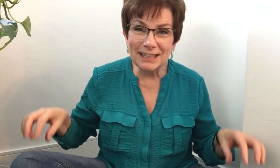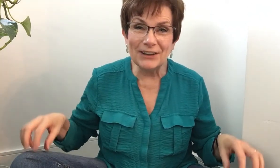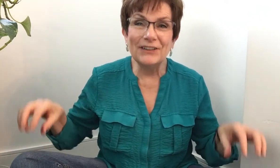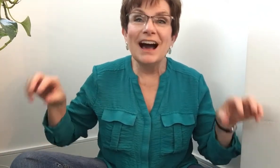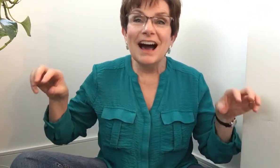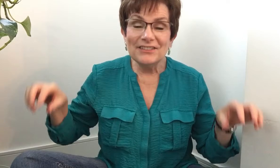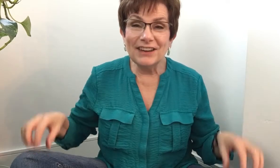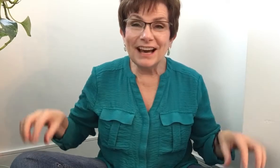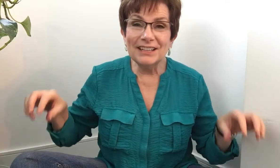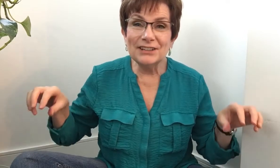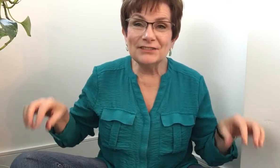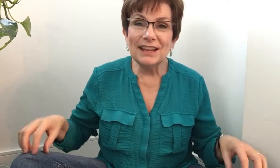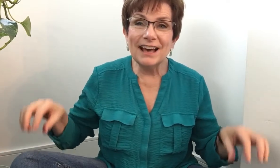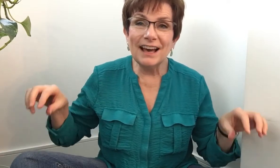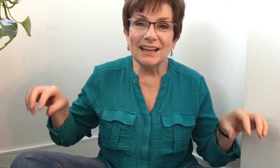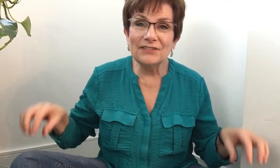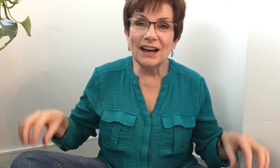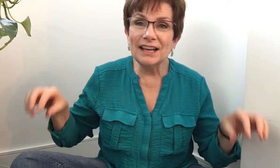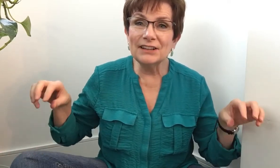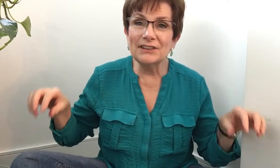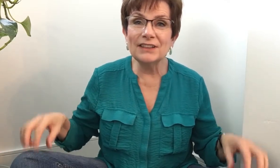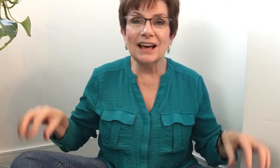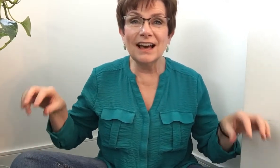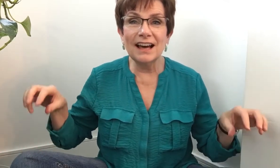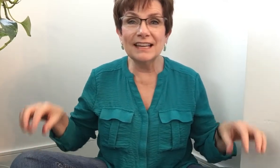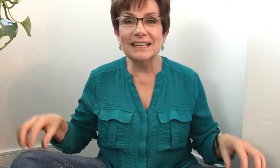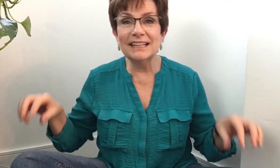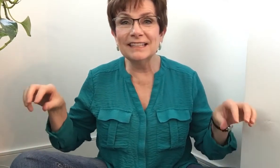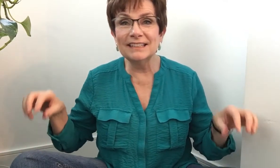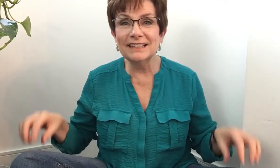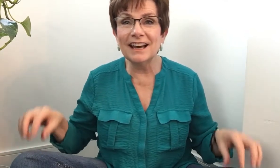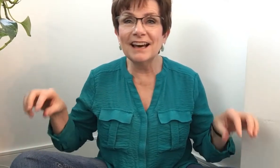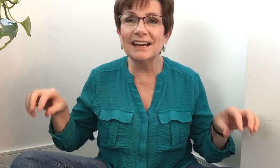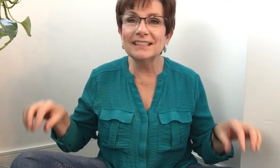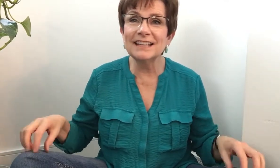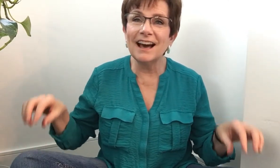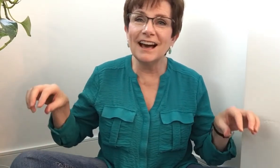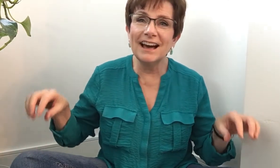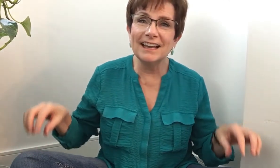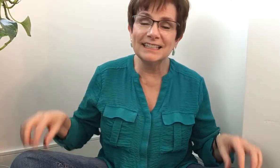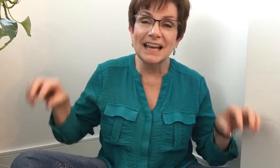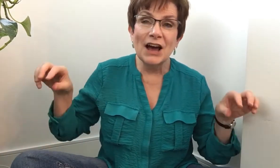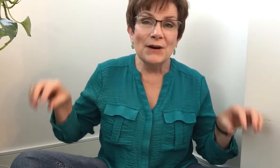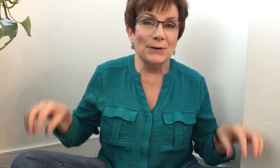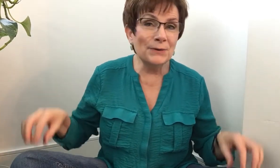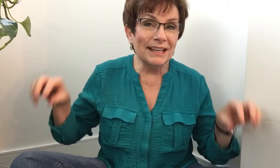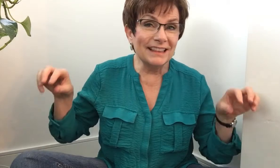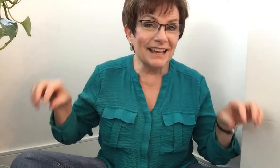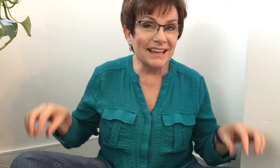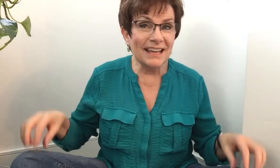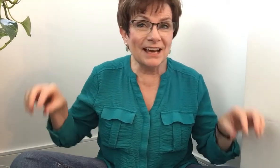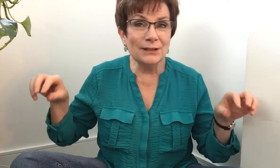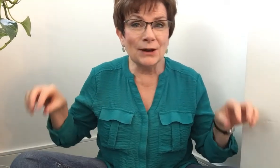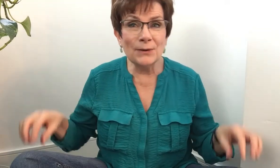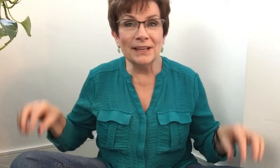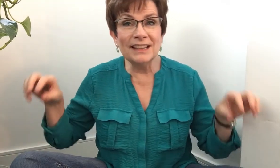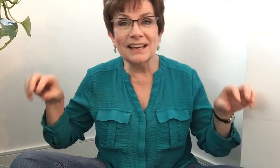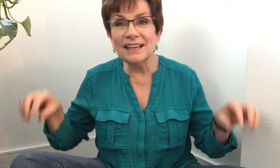go. Firefly, firefly in the night With a yellow, with a